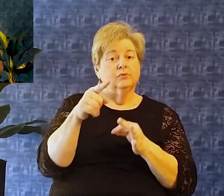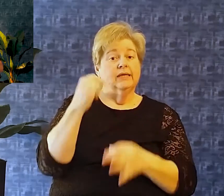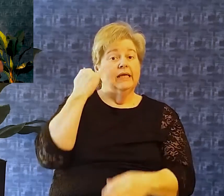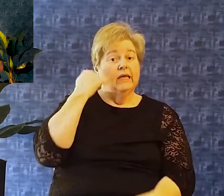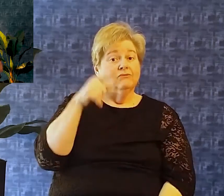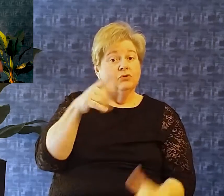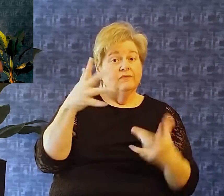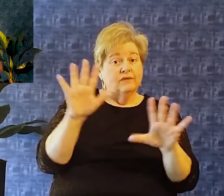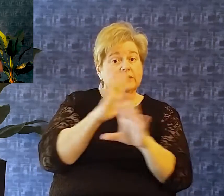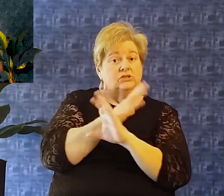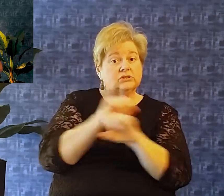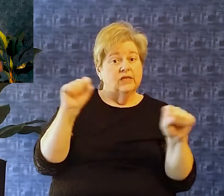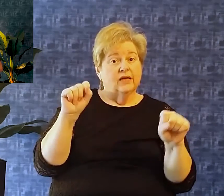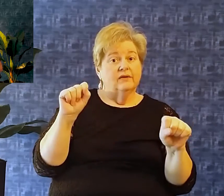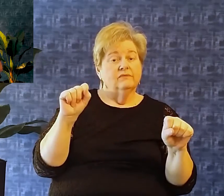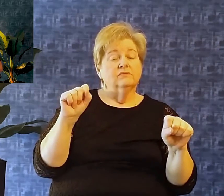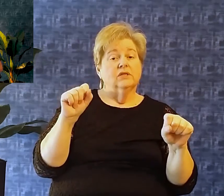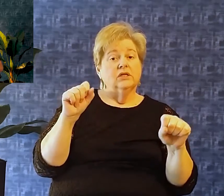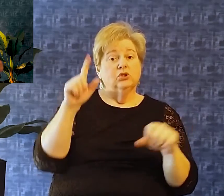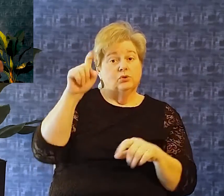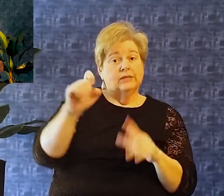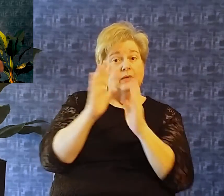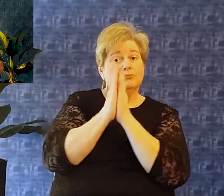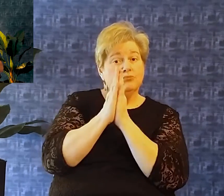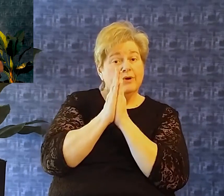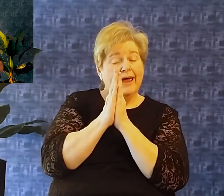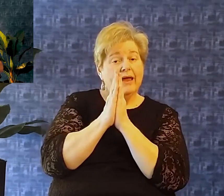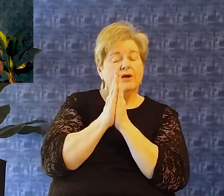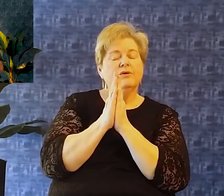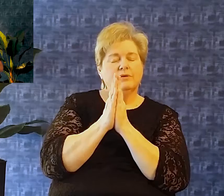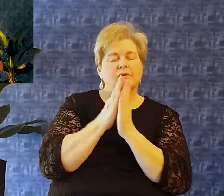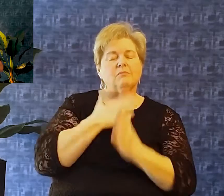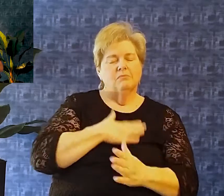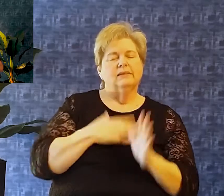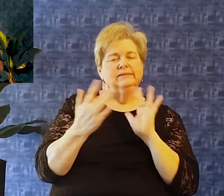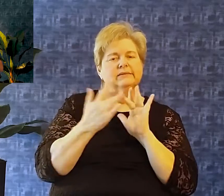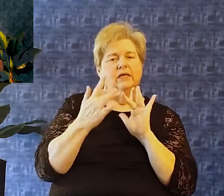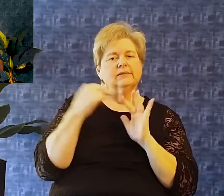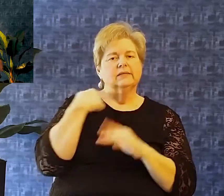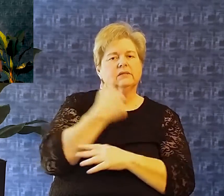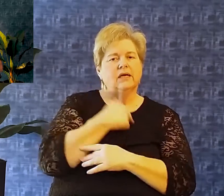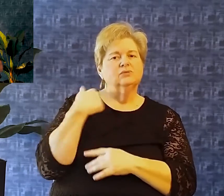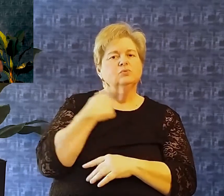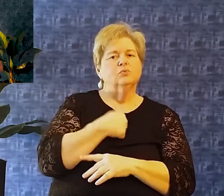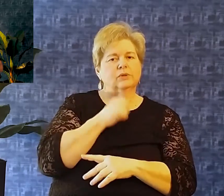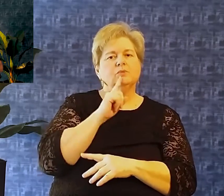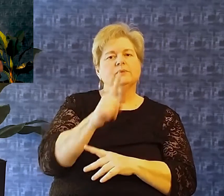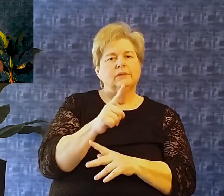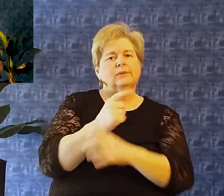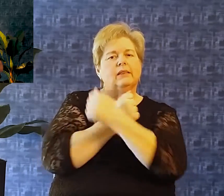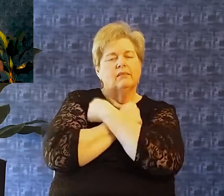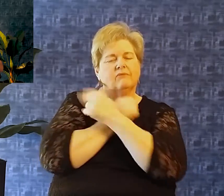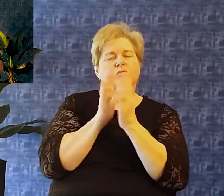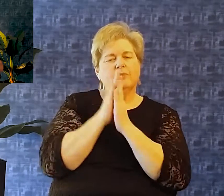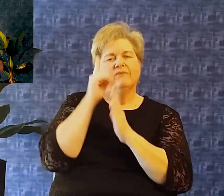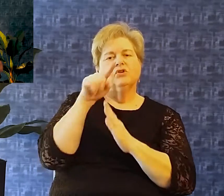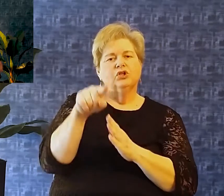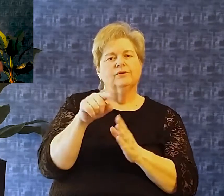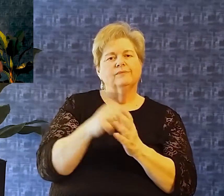believer And you want someone To pray for you There's something That we can pray For you about Please also Feel free to contact us We would love To be in prayer